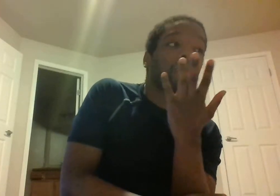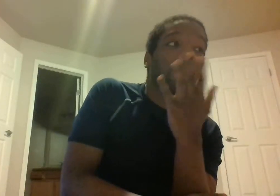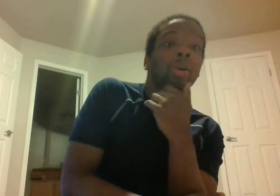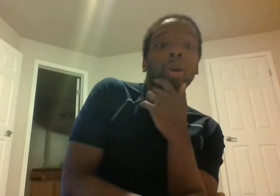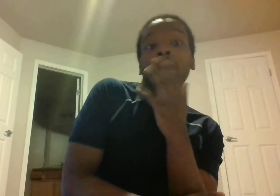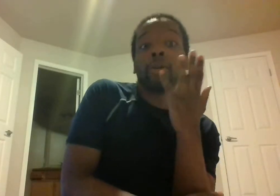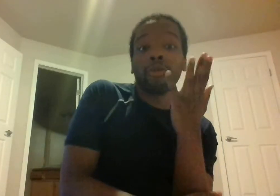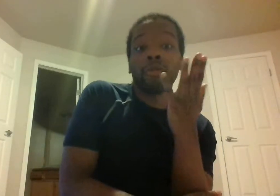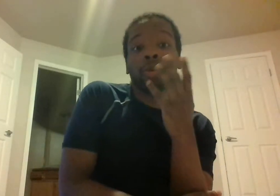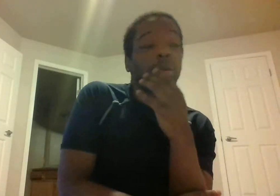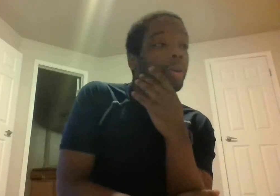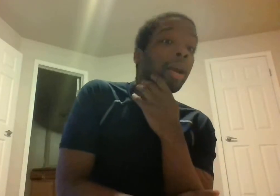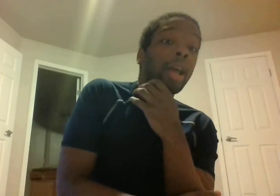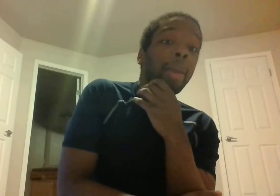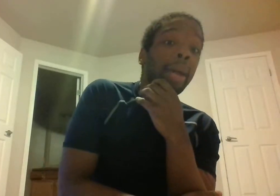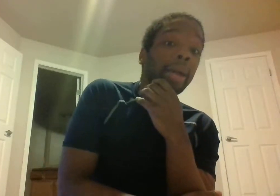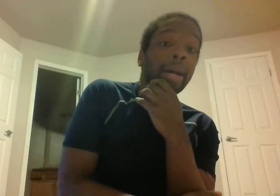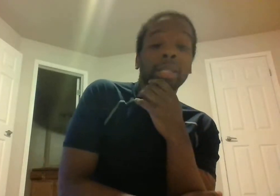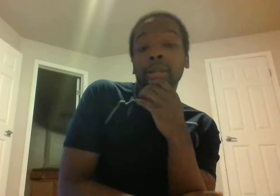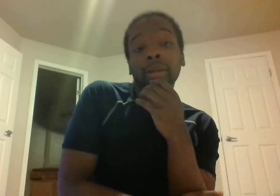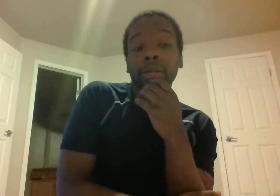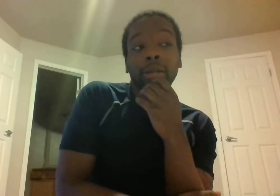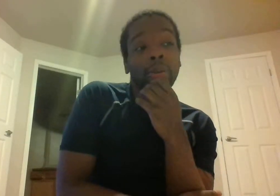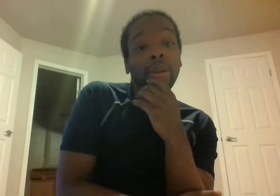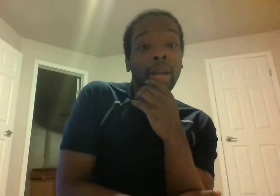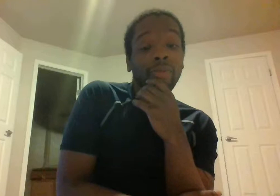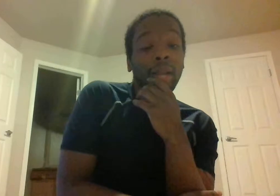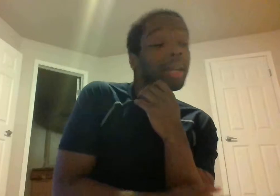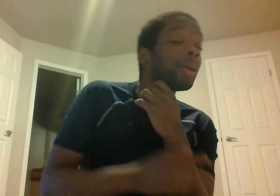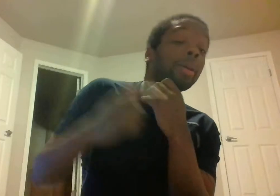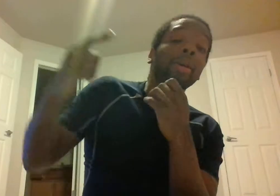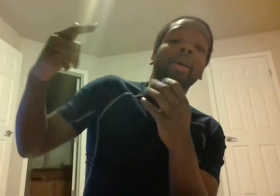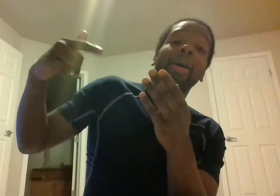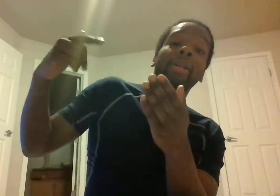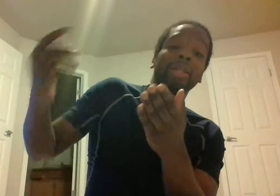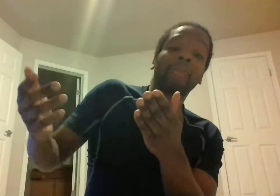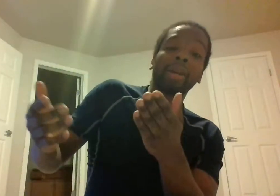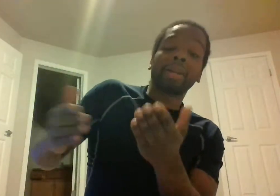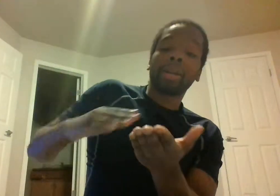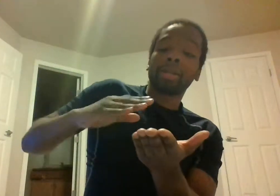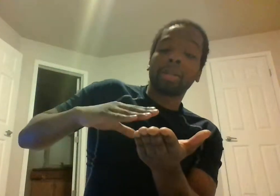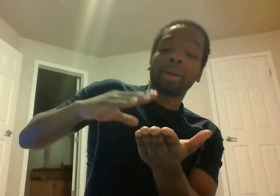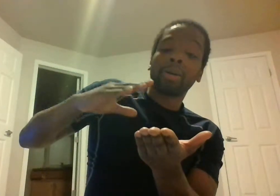for my car for fuel I ain't paying gas after that and stuff like that so